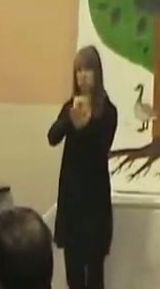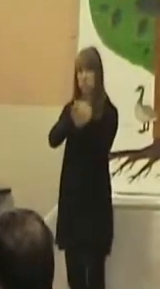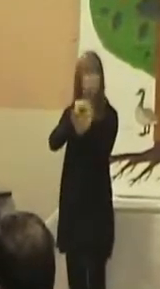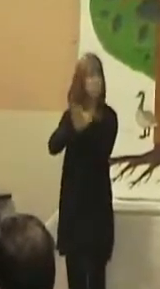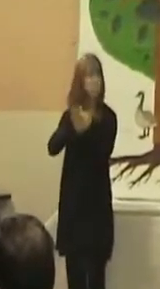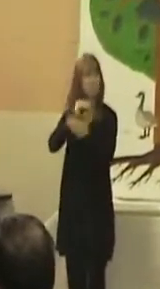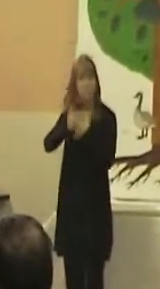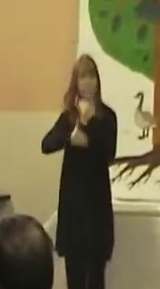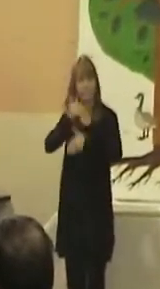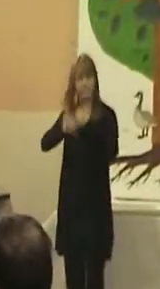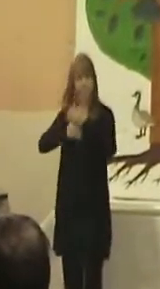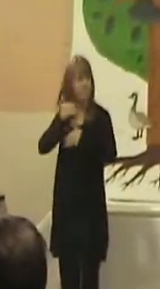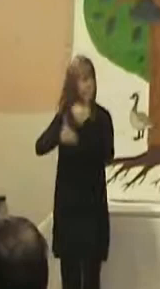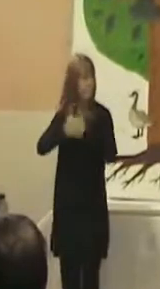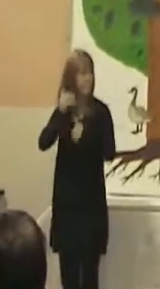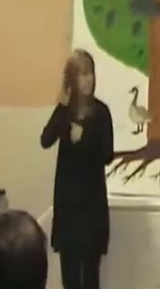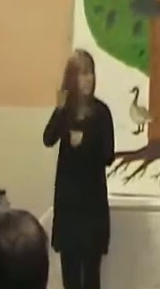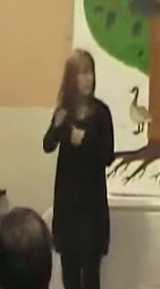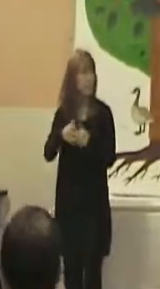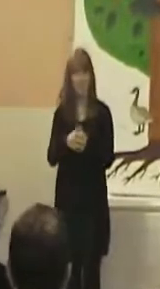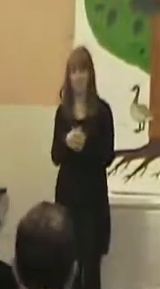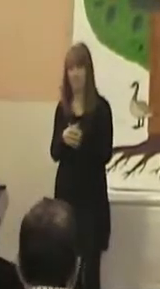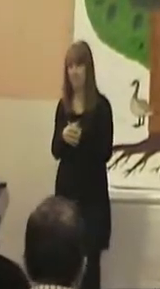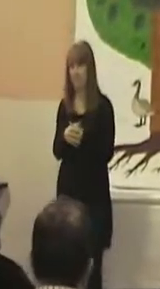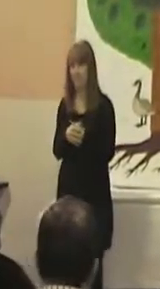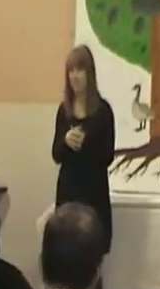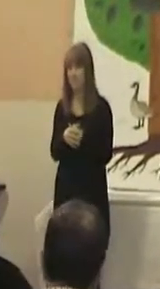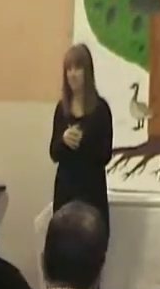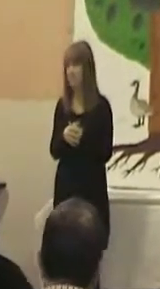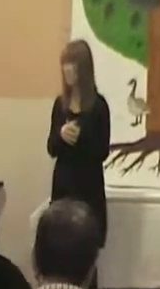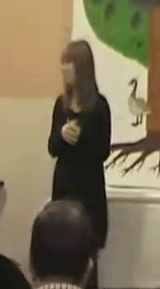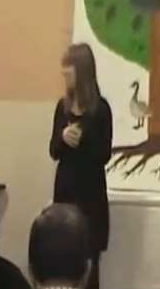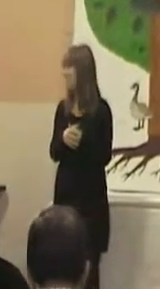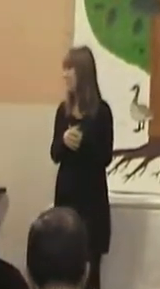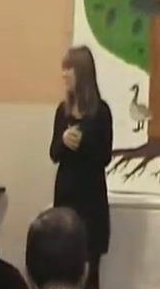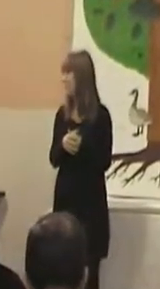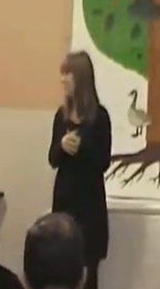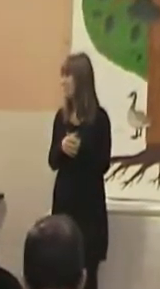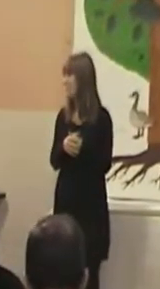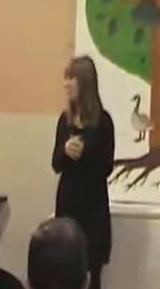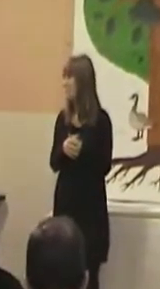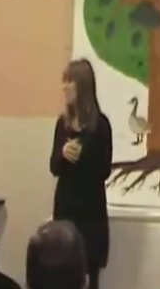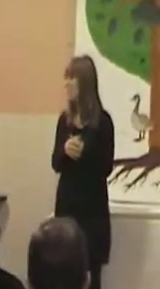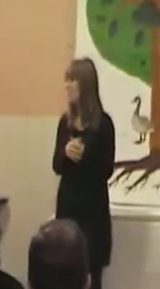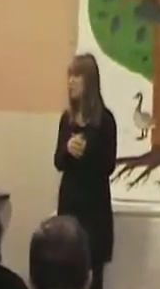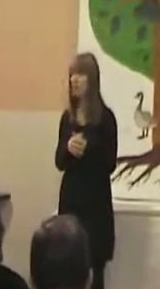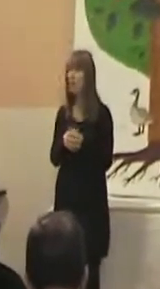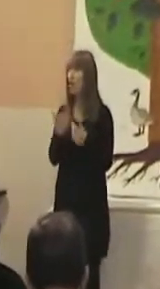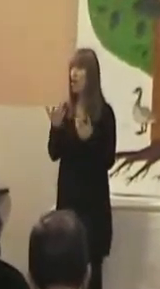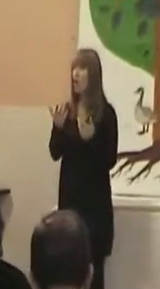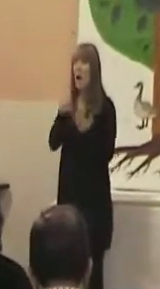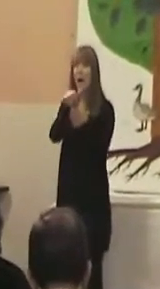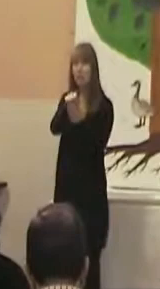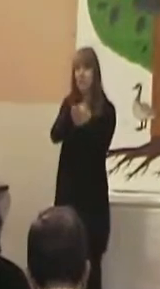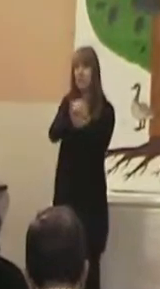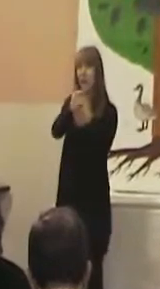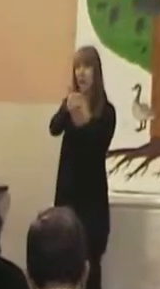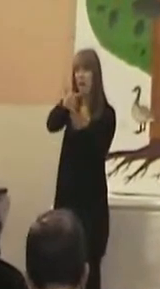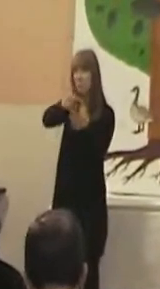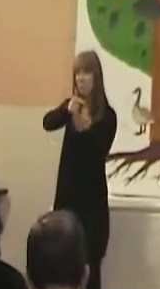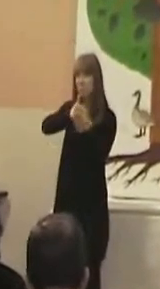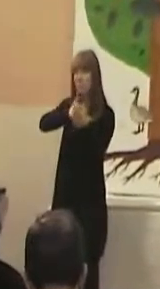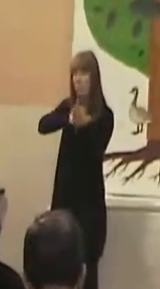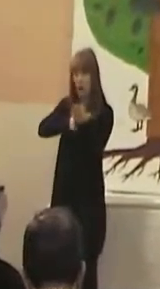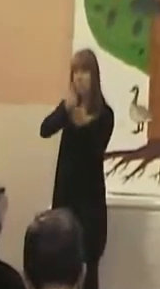here. So just do what you need to do to take care of yourself as that happens. So, we have the